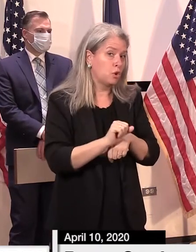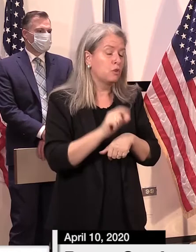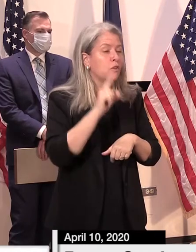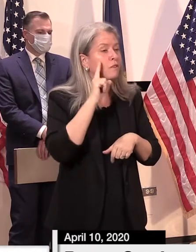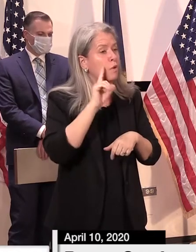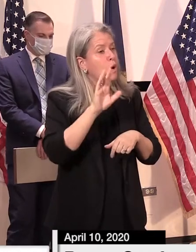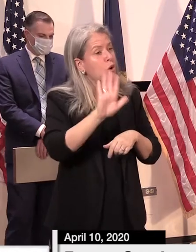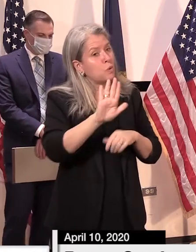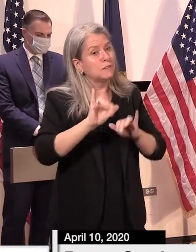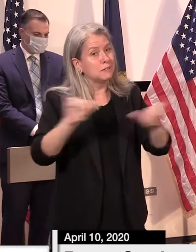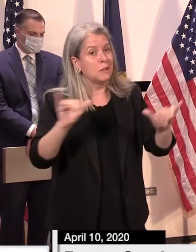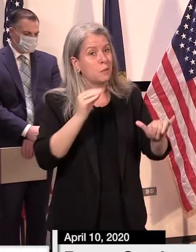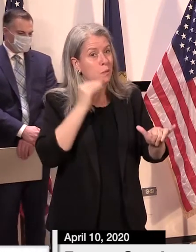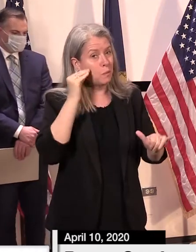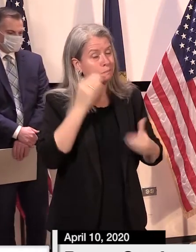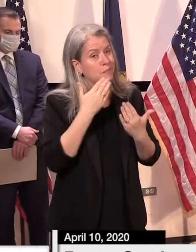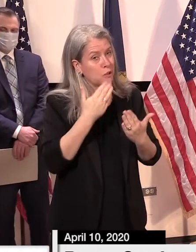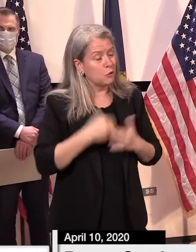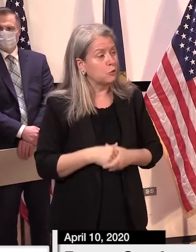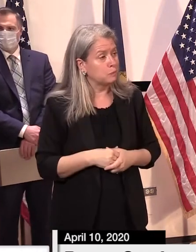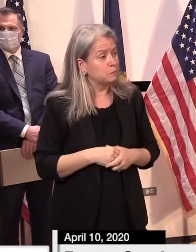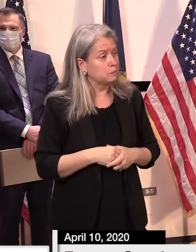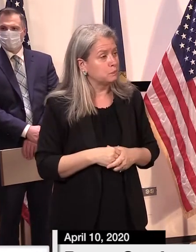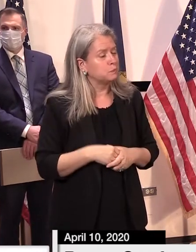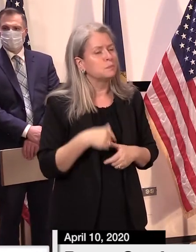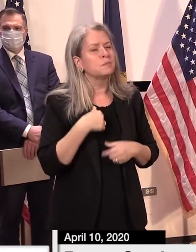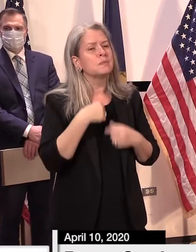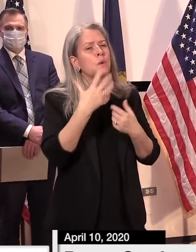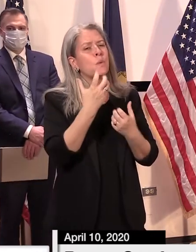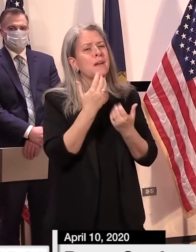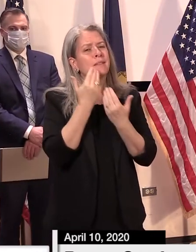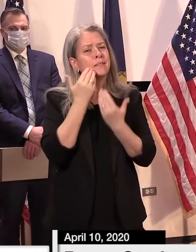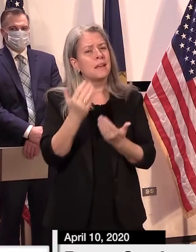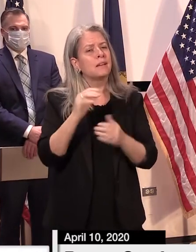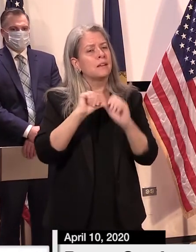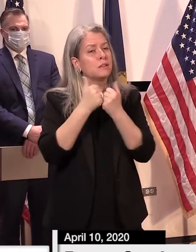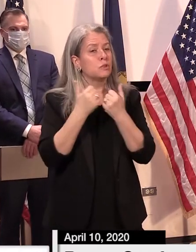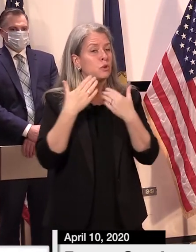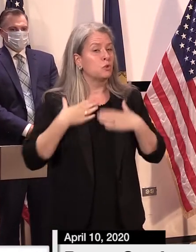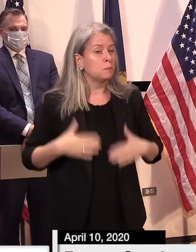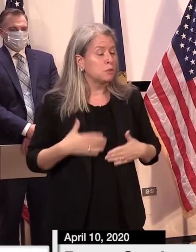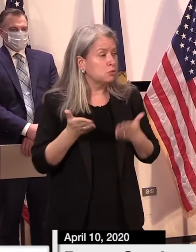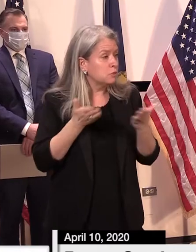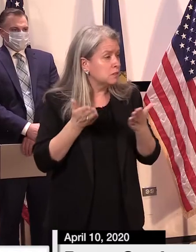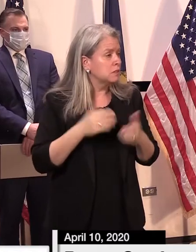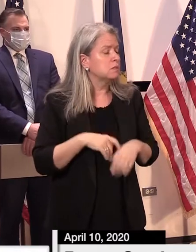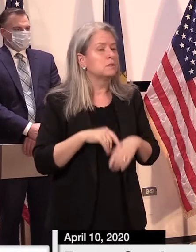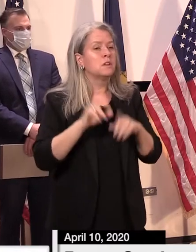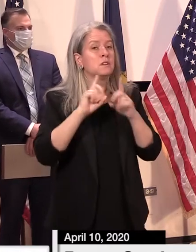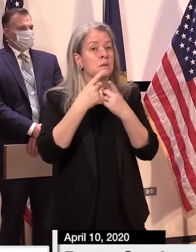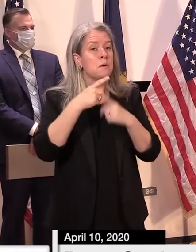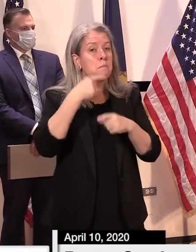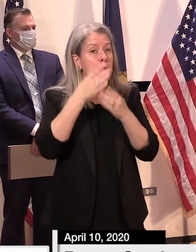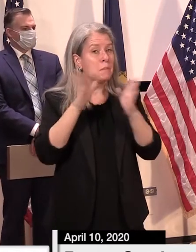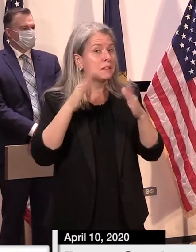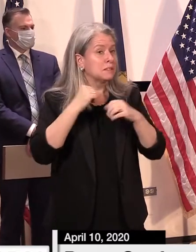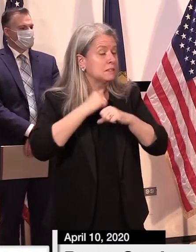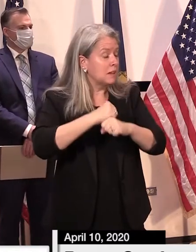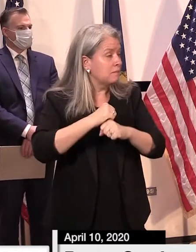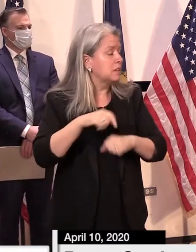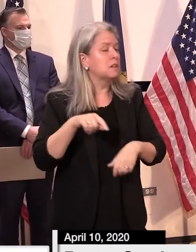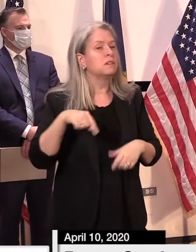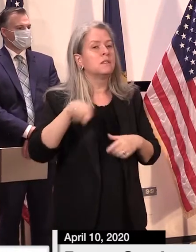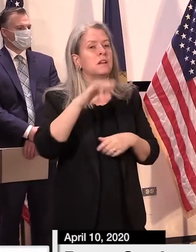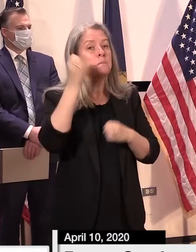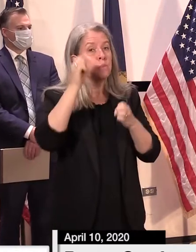also want to thank the teams at the Agency of Human Services, the Departments of Health and Public Safety, and Vermont Emergency Management,